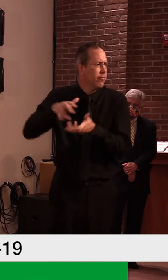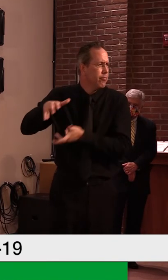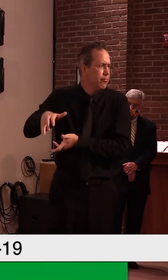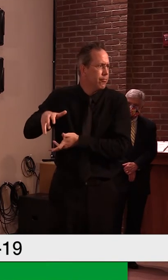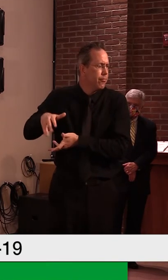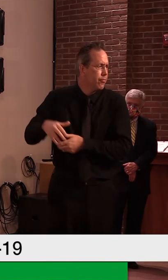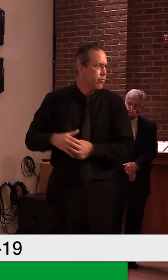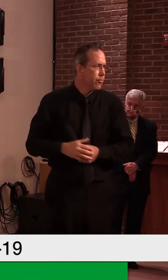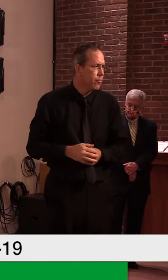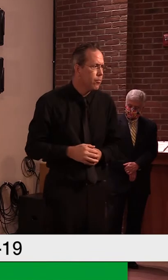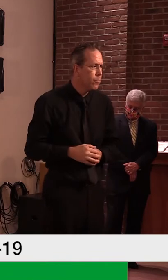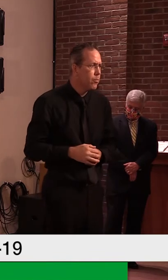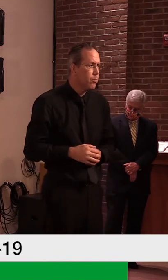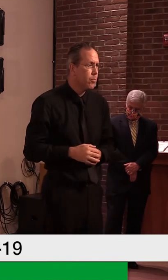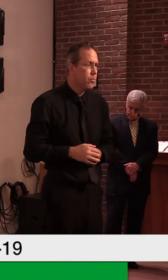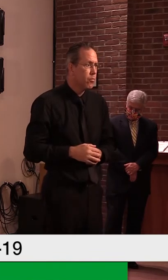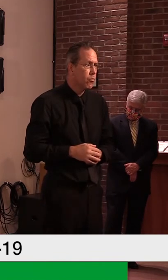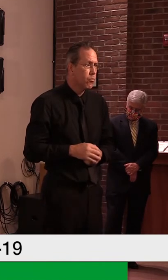What was that, John?